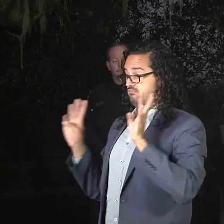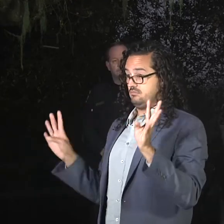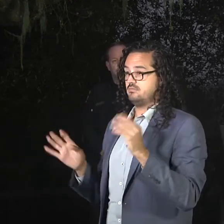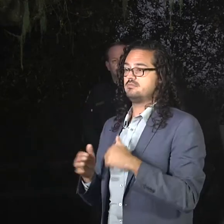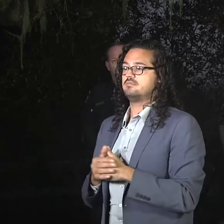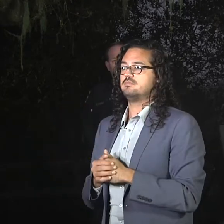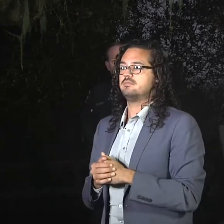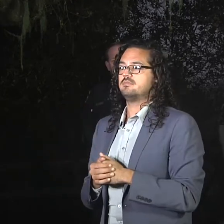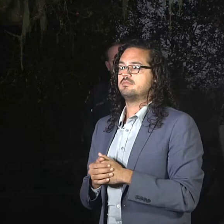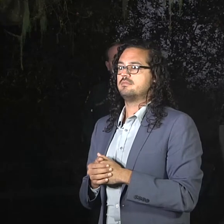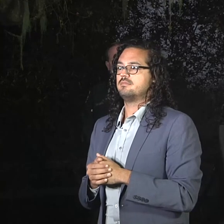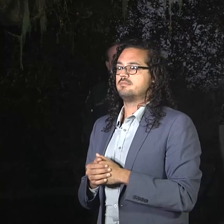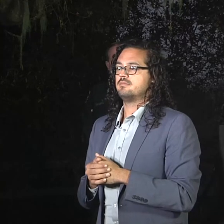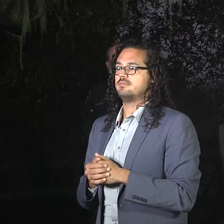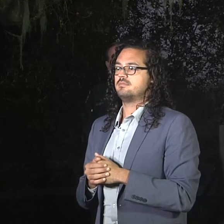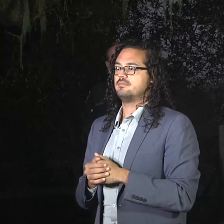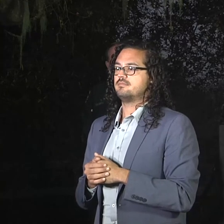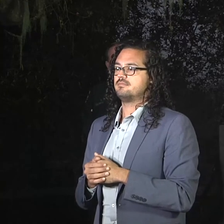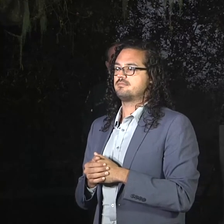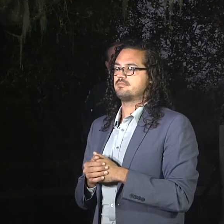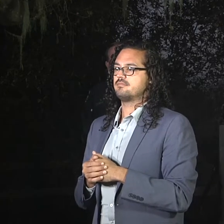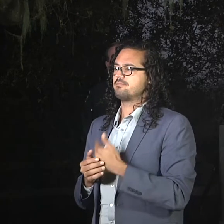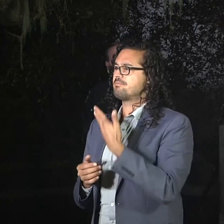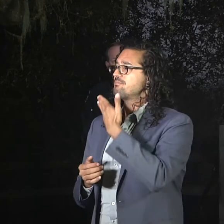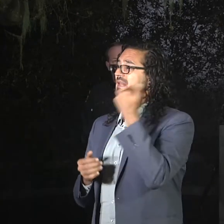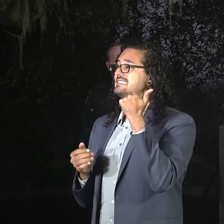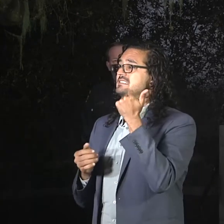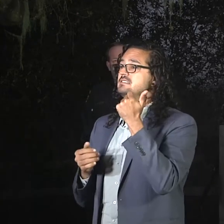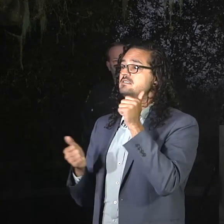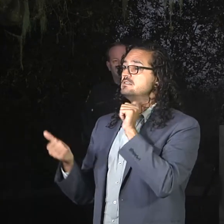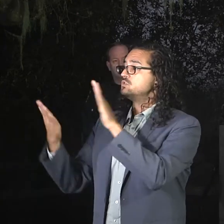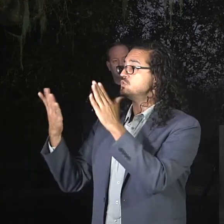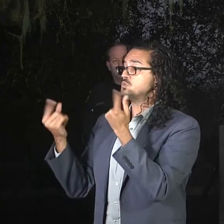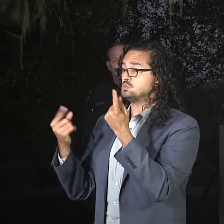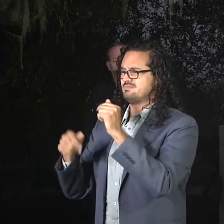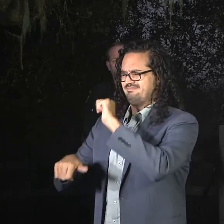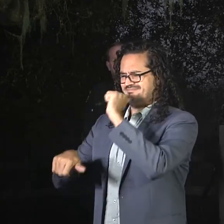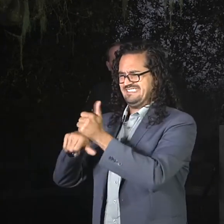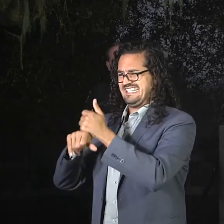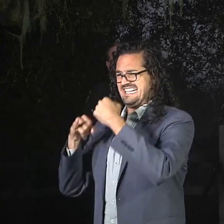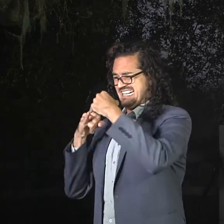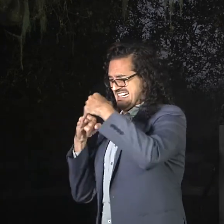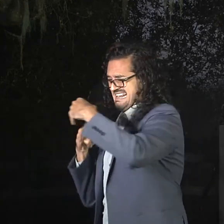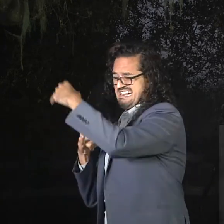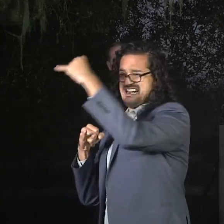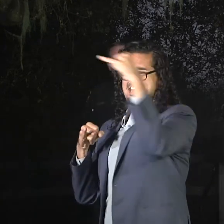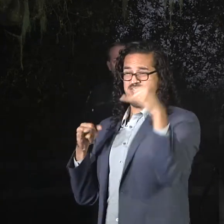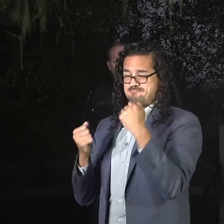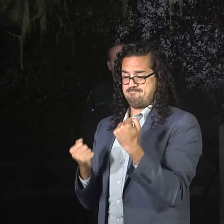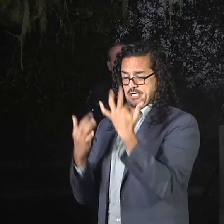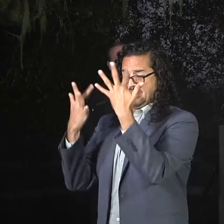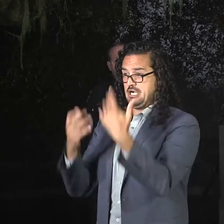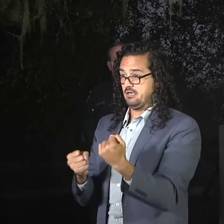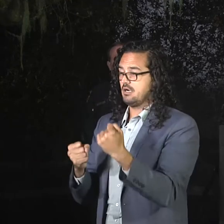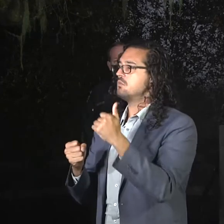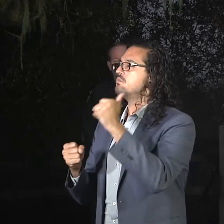in good line and that we're able to finish this operation off. Because of the terrain, the fuels,